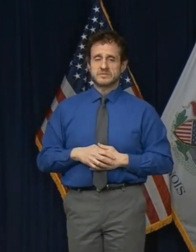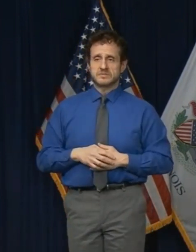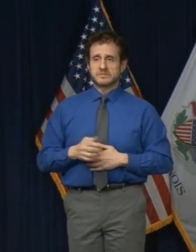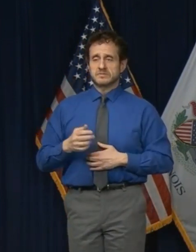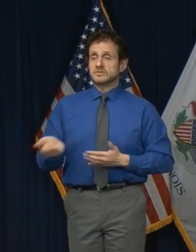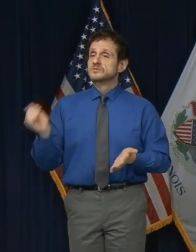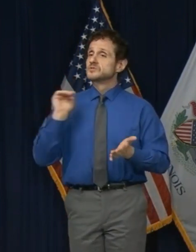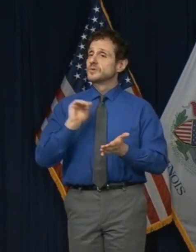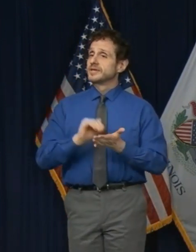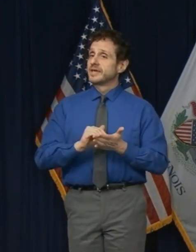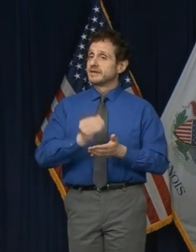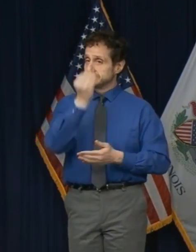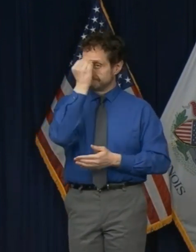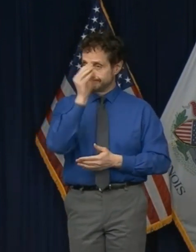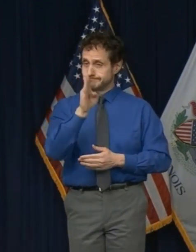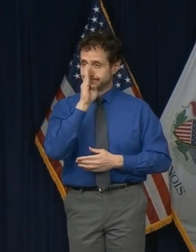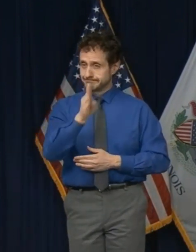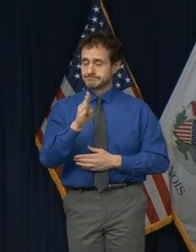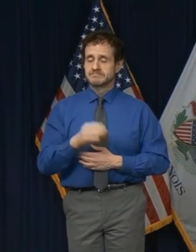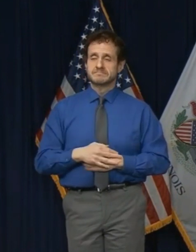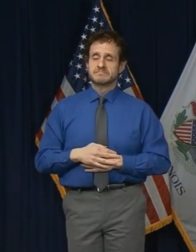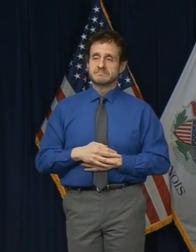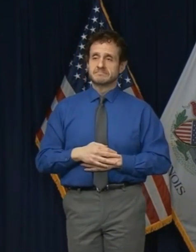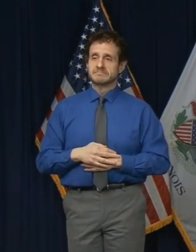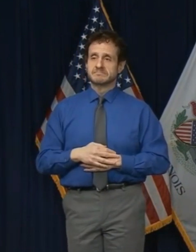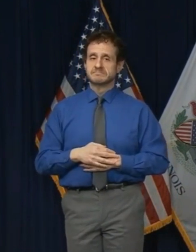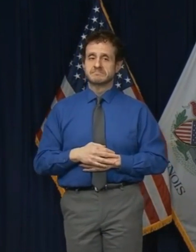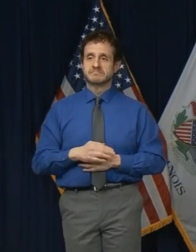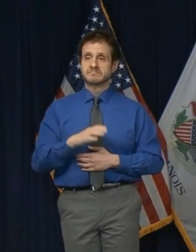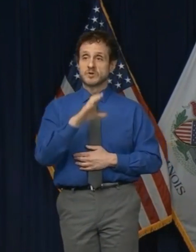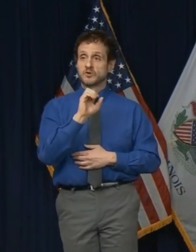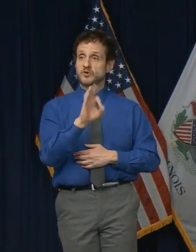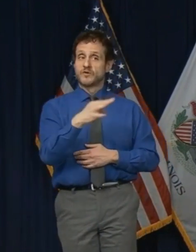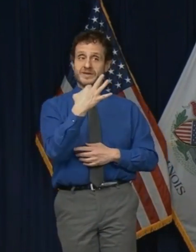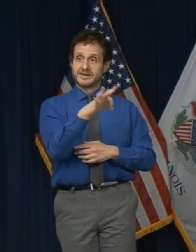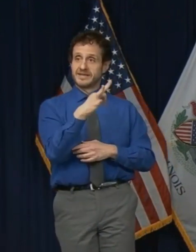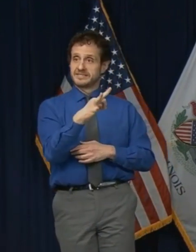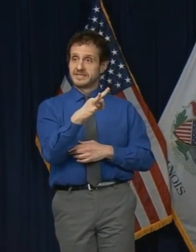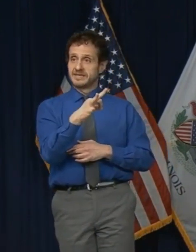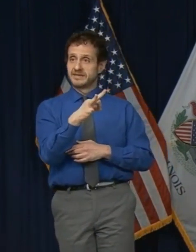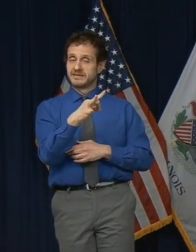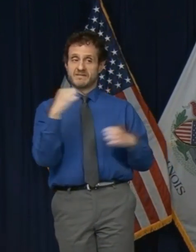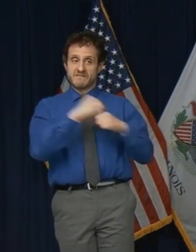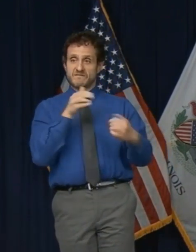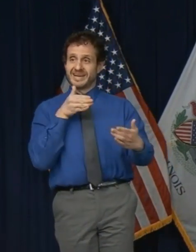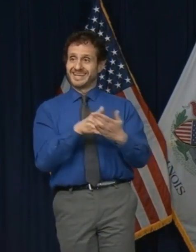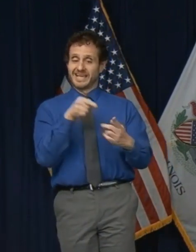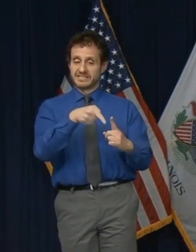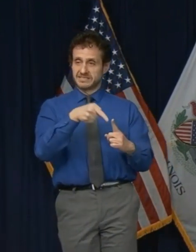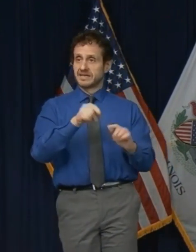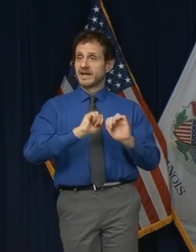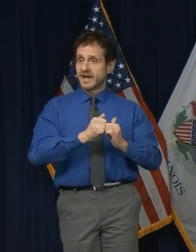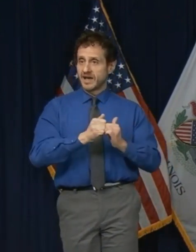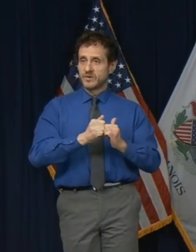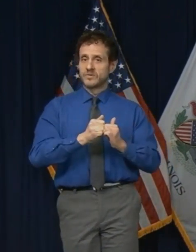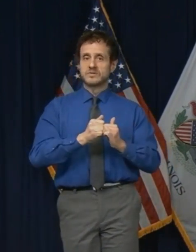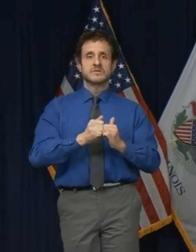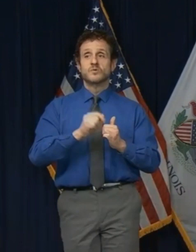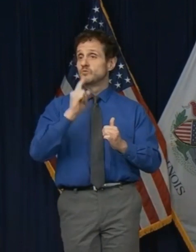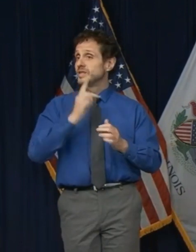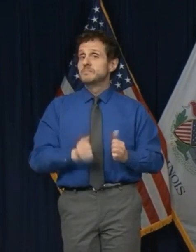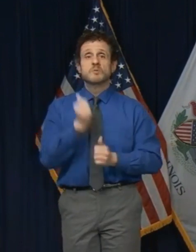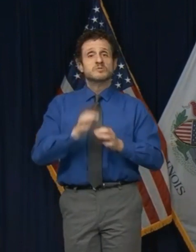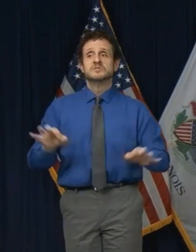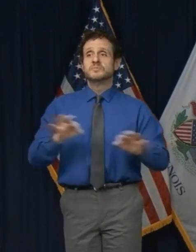again to you, our strongest weapon against COVID-19 is you, all of you, all of the people